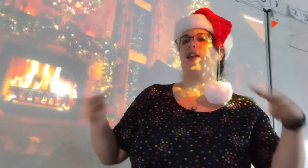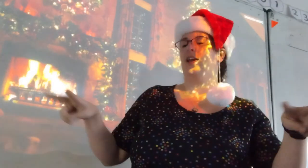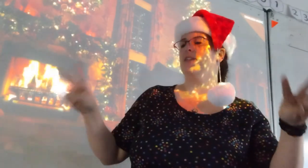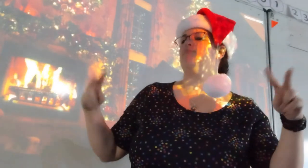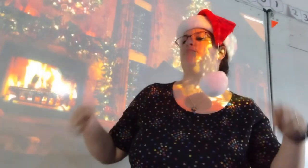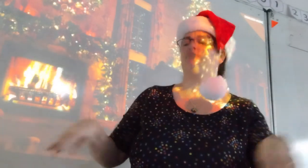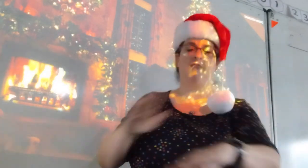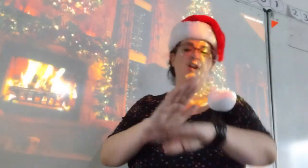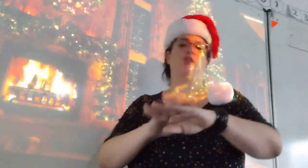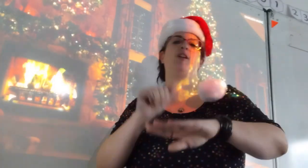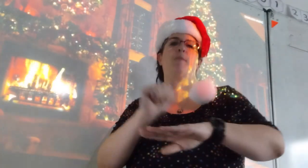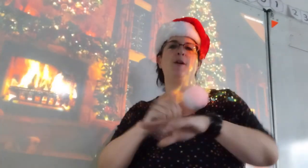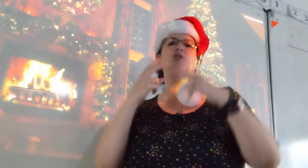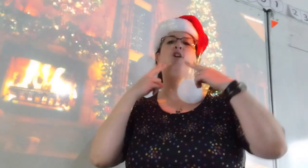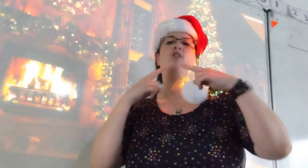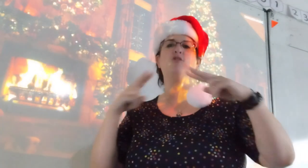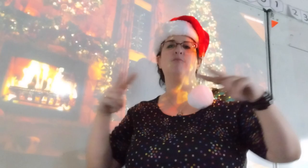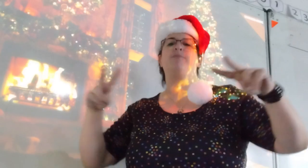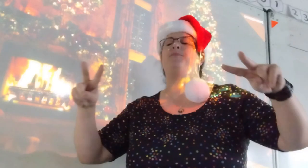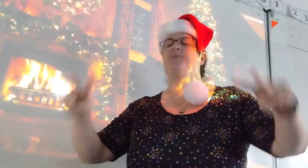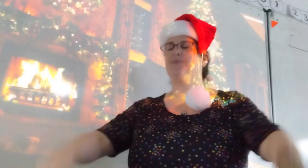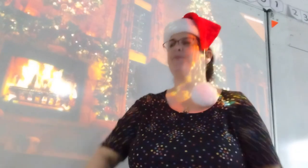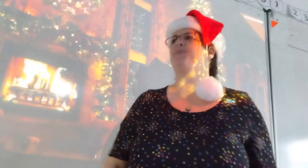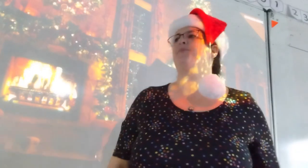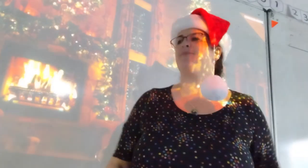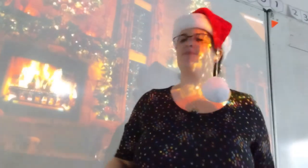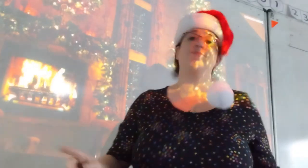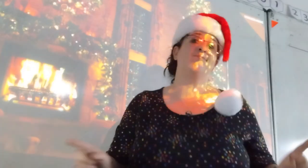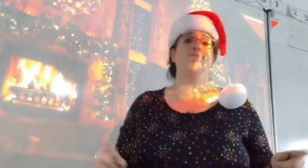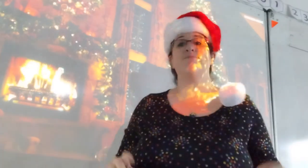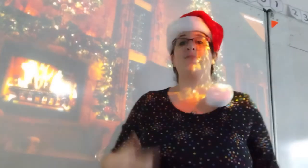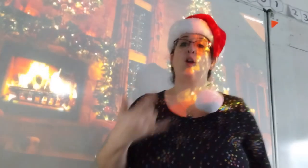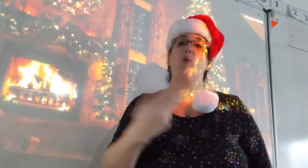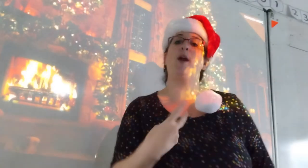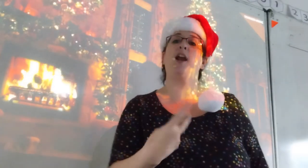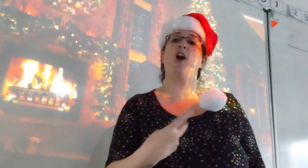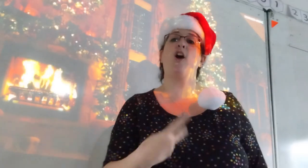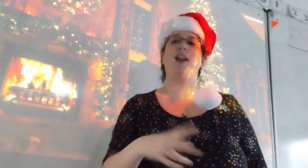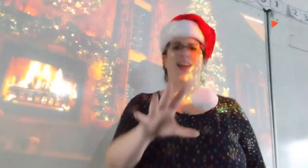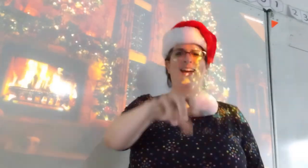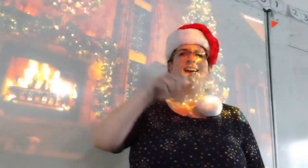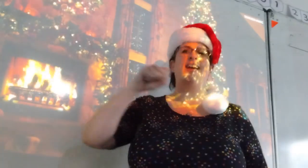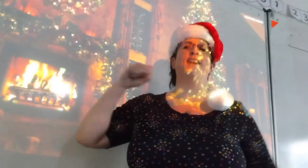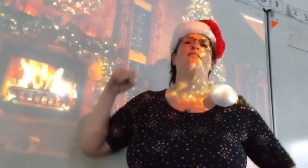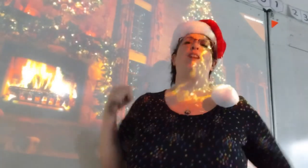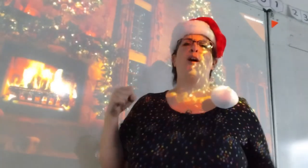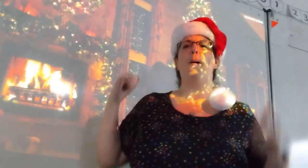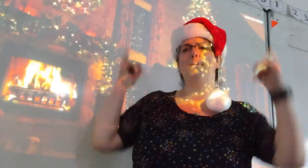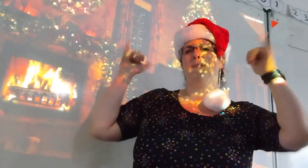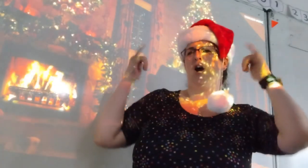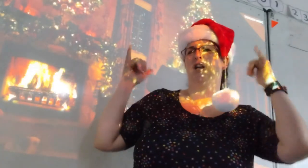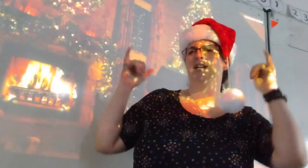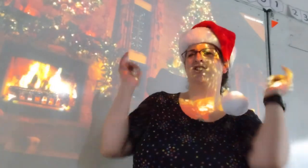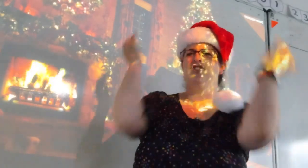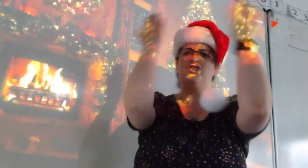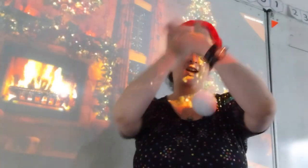Christmas songs We're gonna have a party tonight